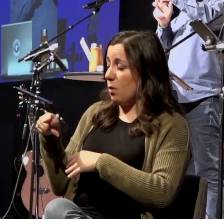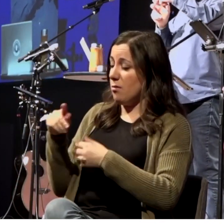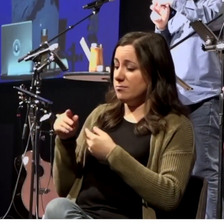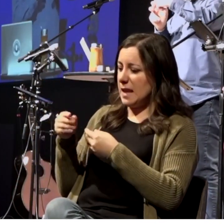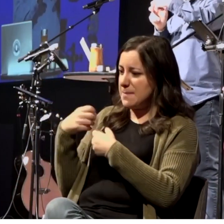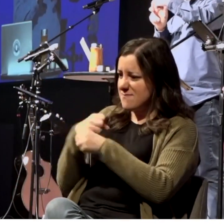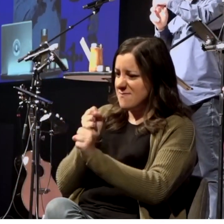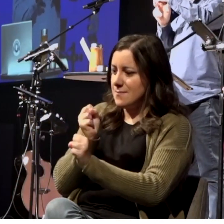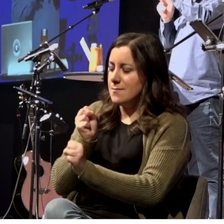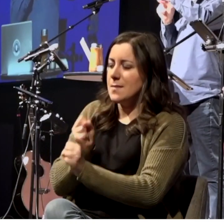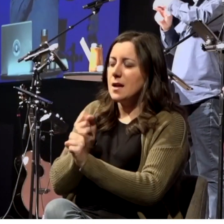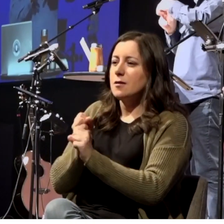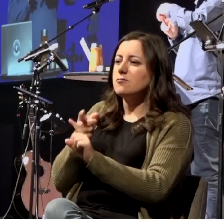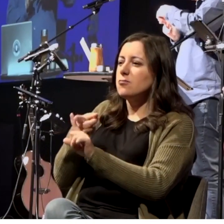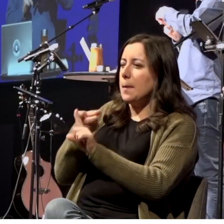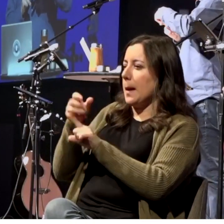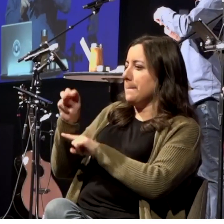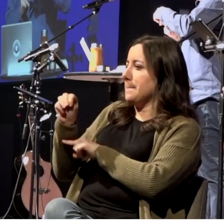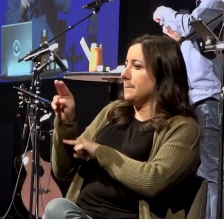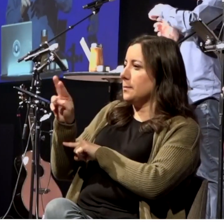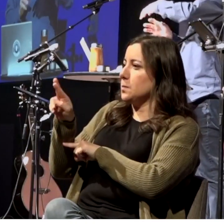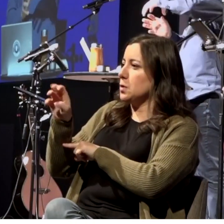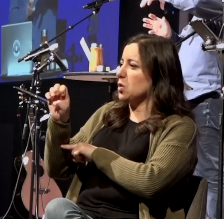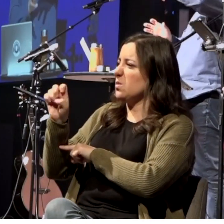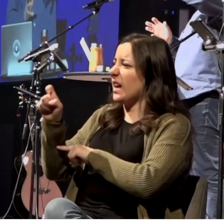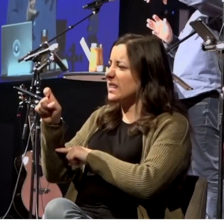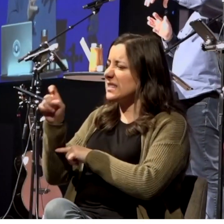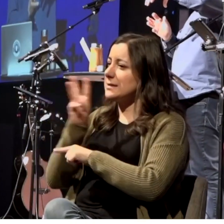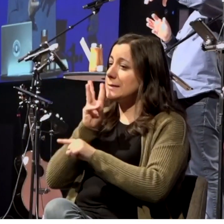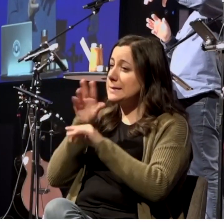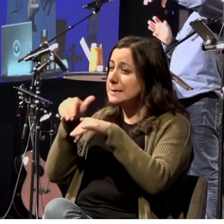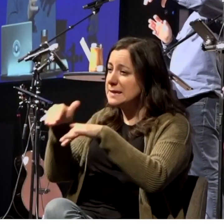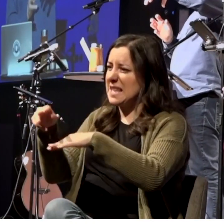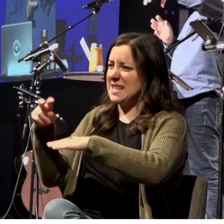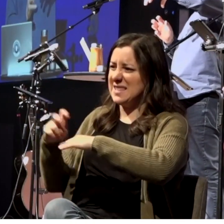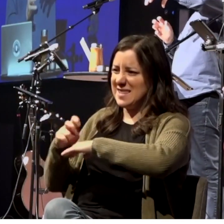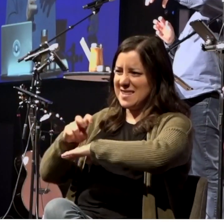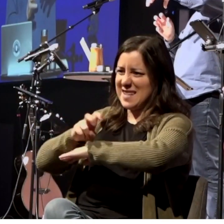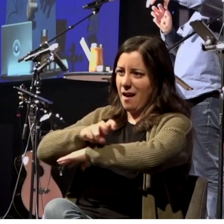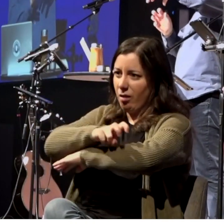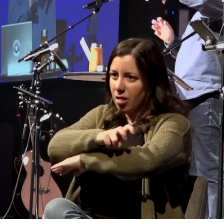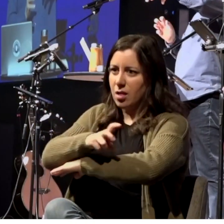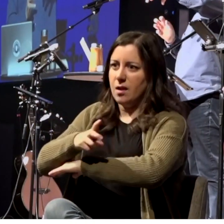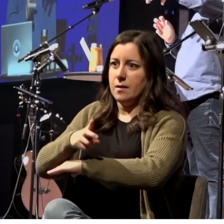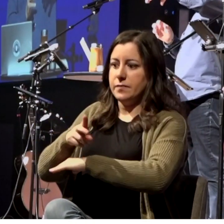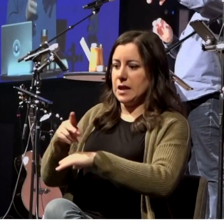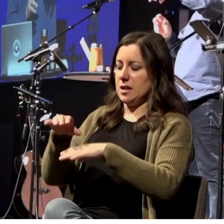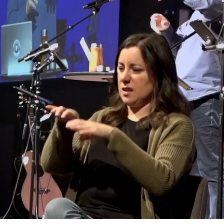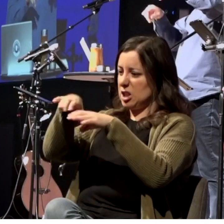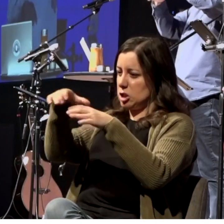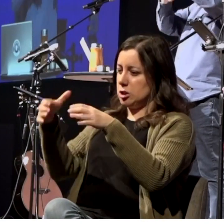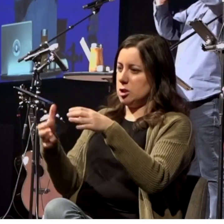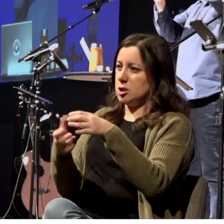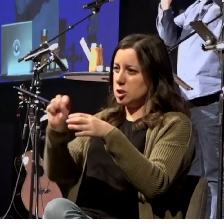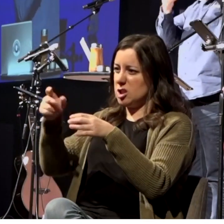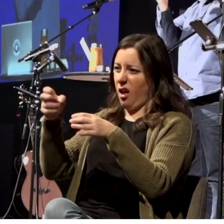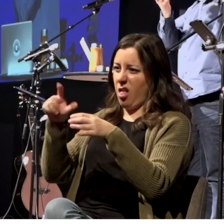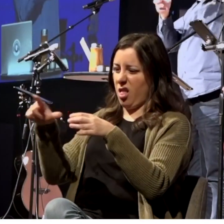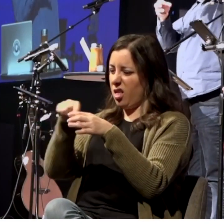Murex sea snail. It's got a really gorgeous shell. If you look at the shell, it's kind of one of these